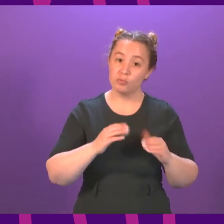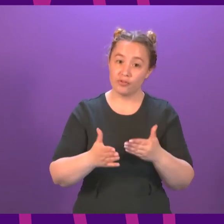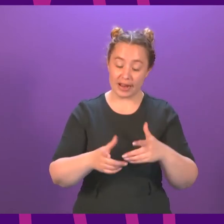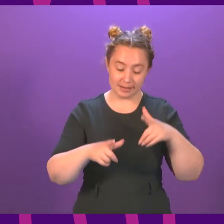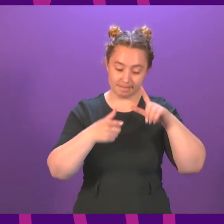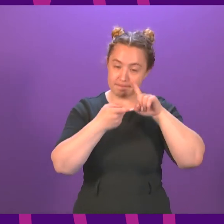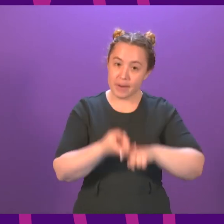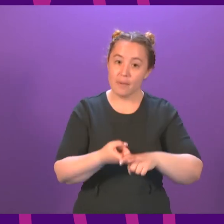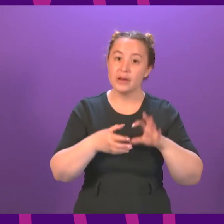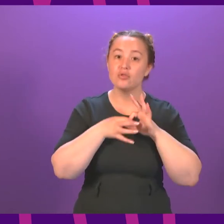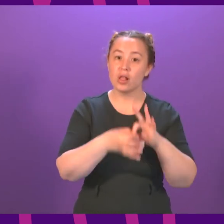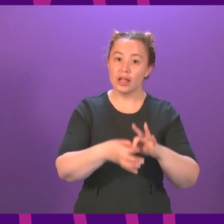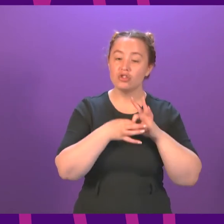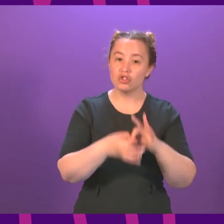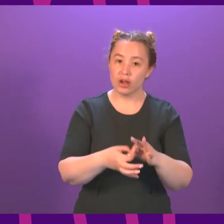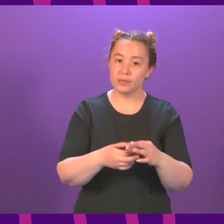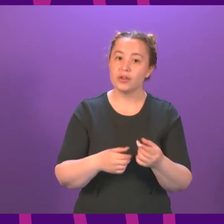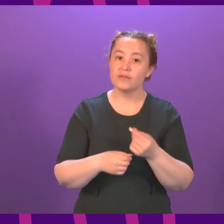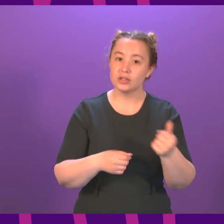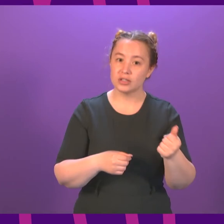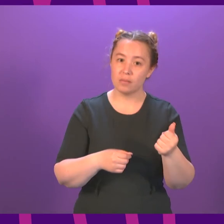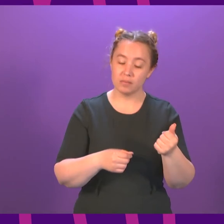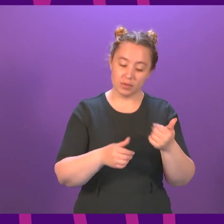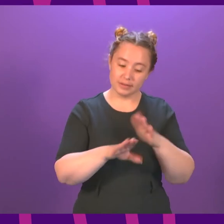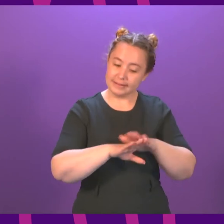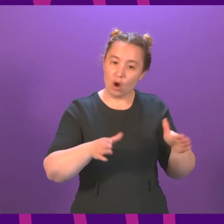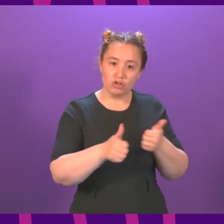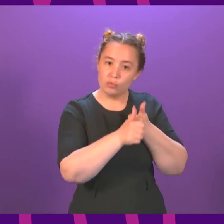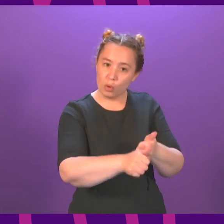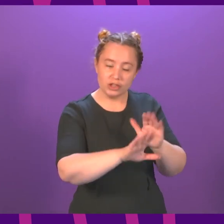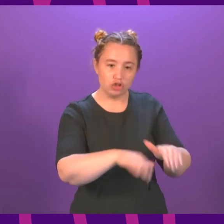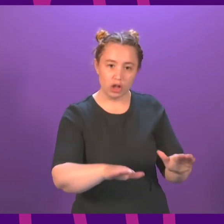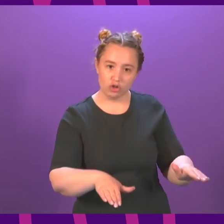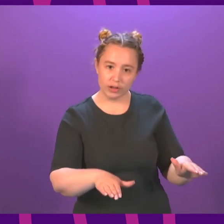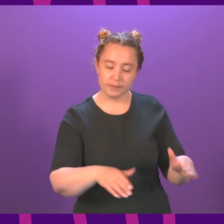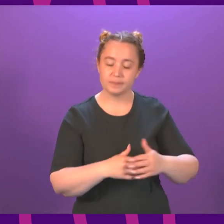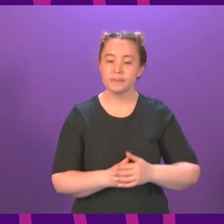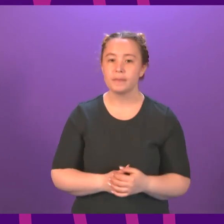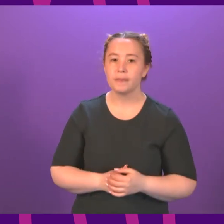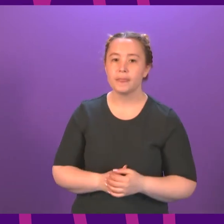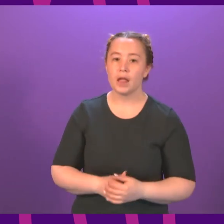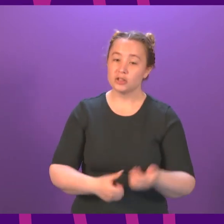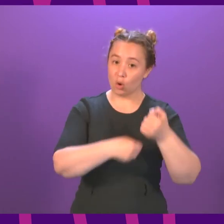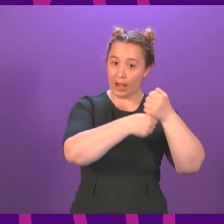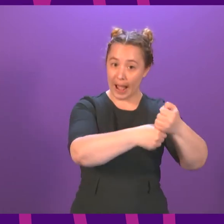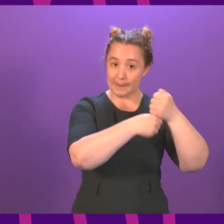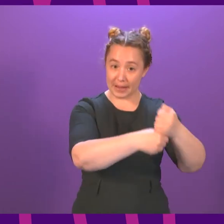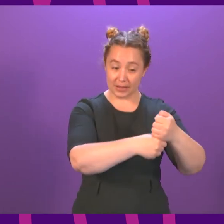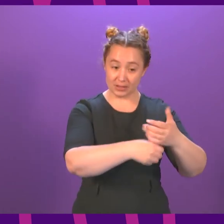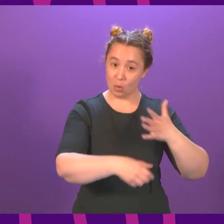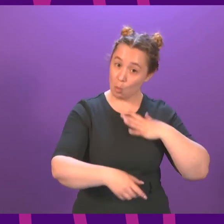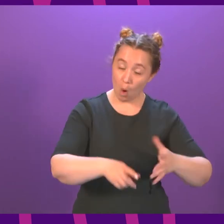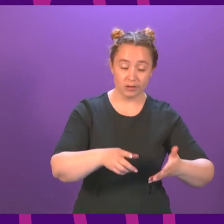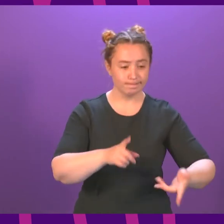permanent relationships for some of our most under-supported children. We are engaging with the campaigners calling for an